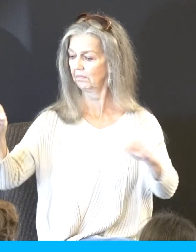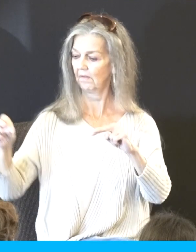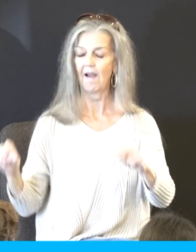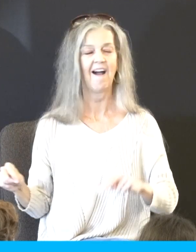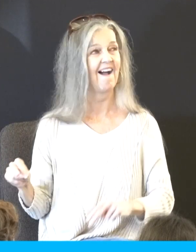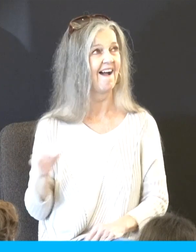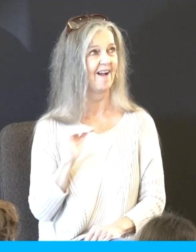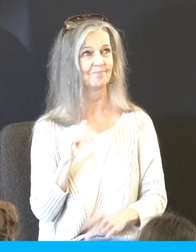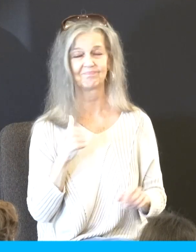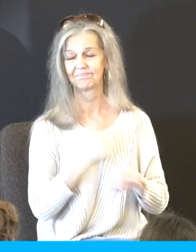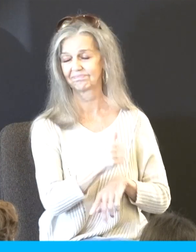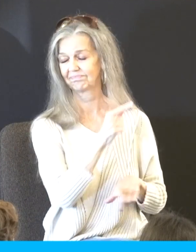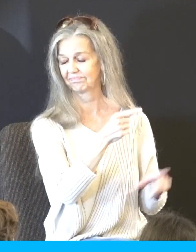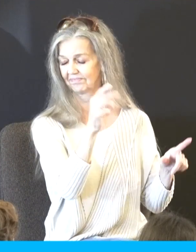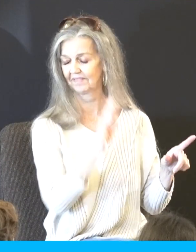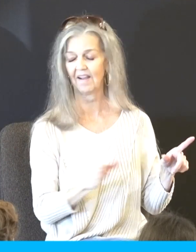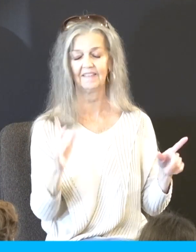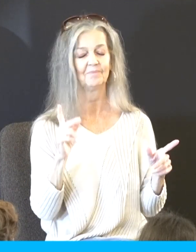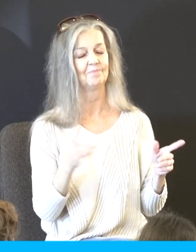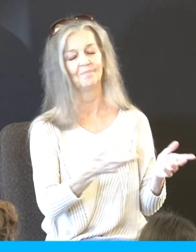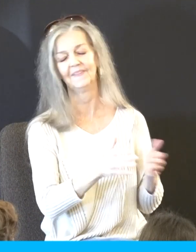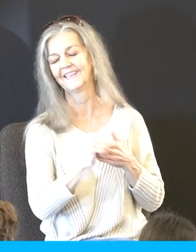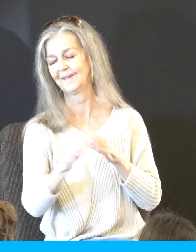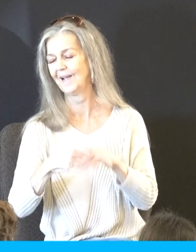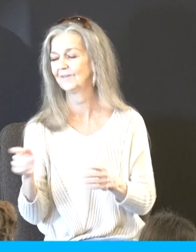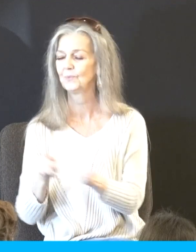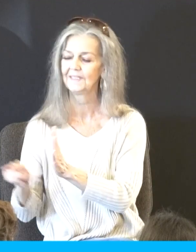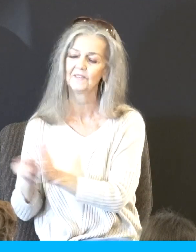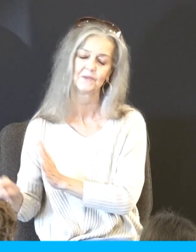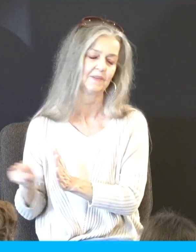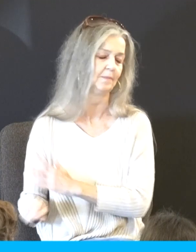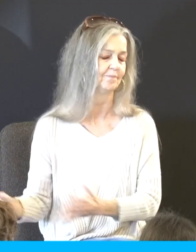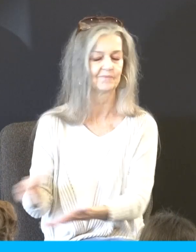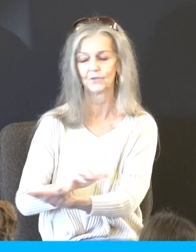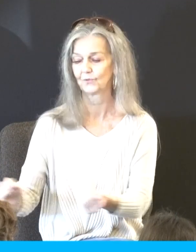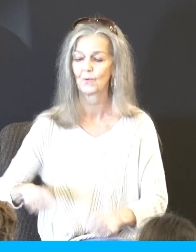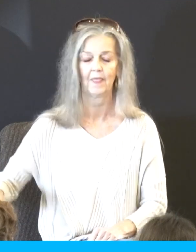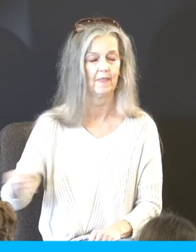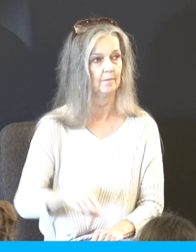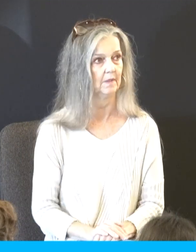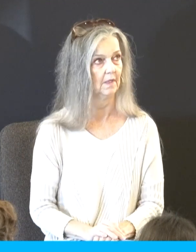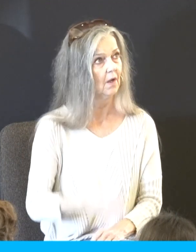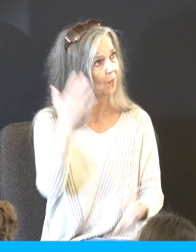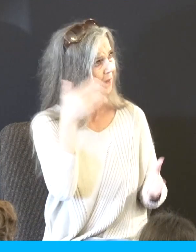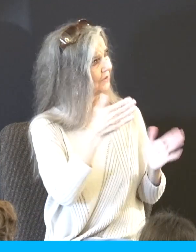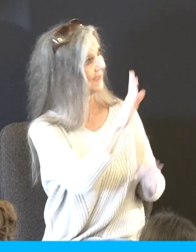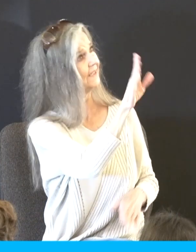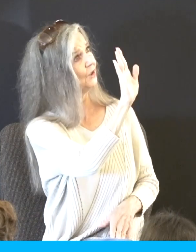did he bring them out to slay them in the mountains and to consume them from the face of the earth? Why would you let your enemies talk that way about you? Your